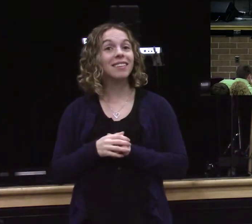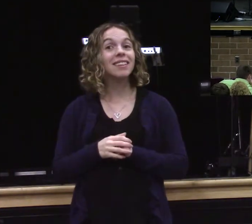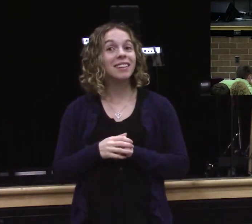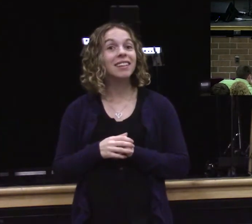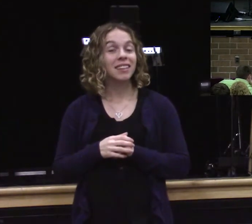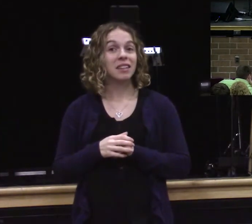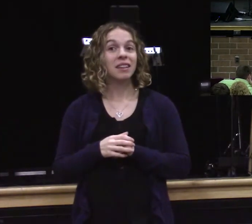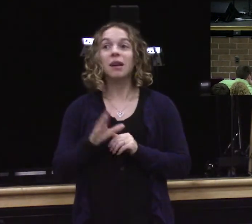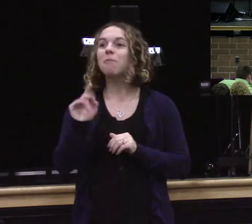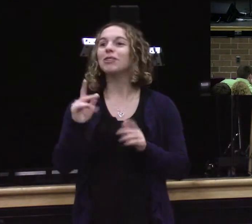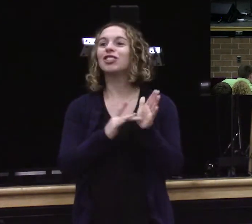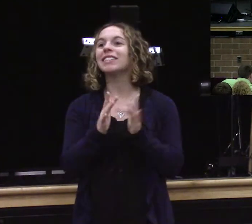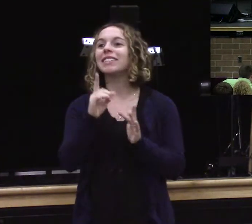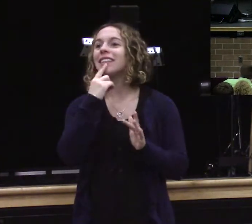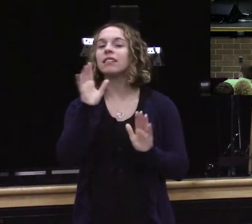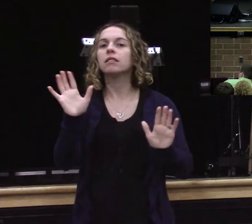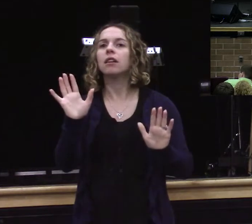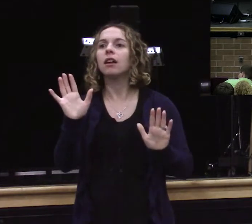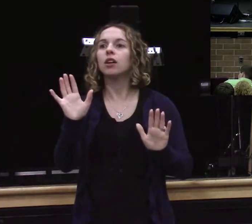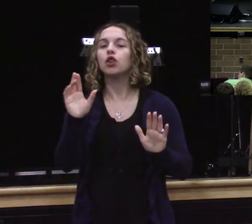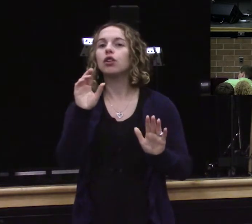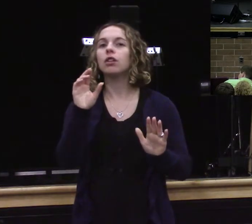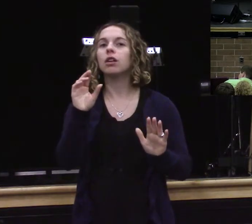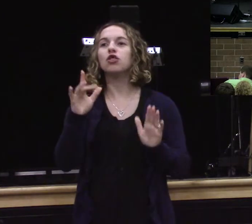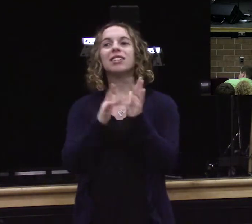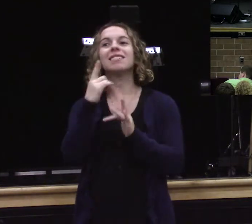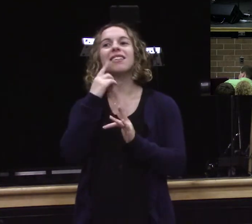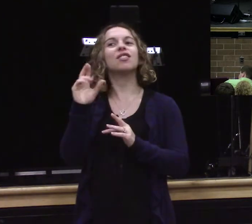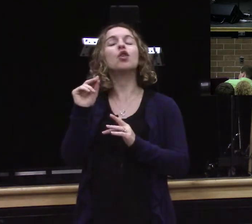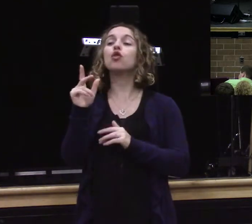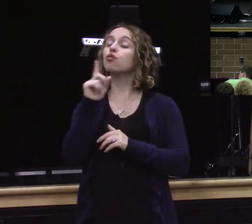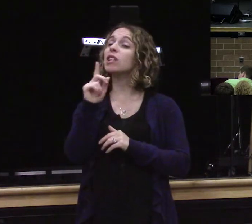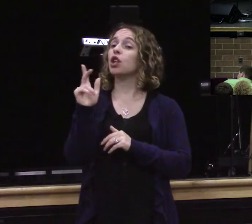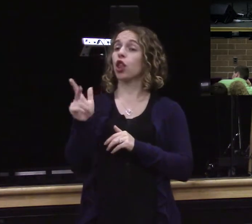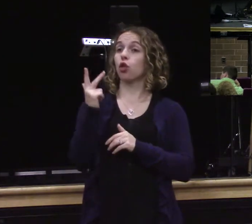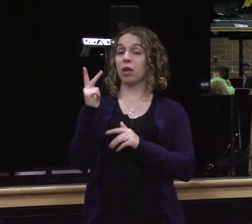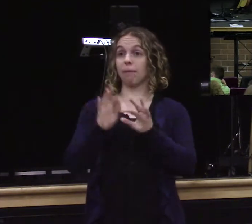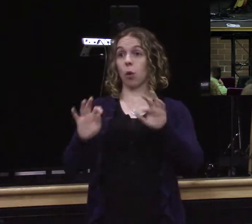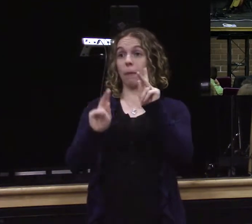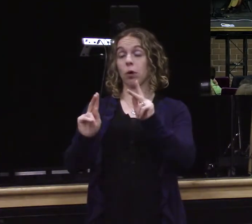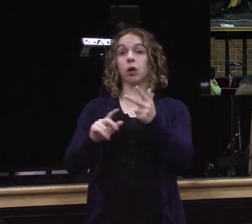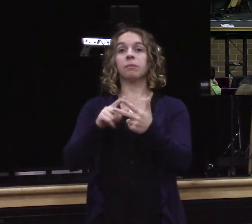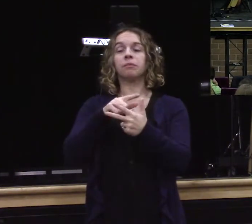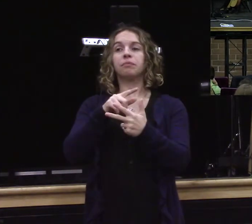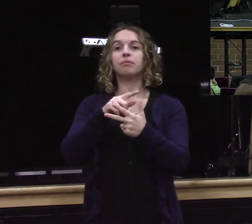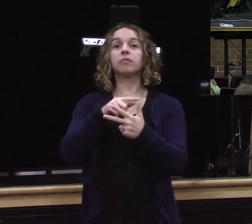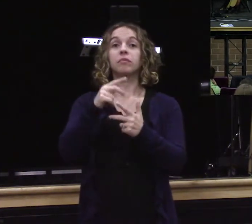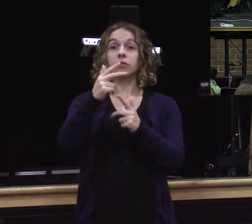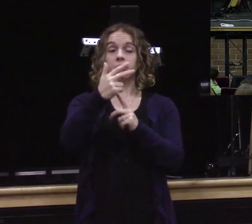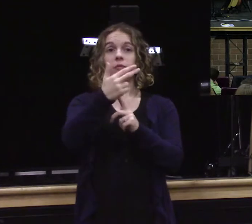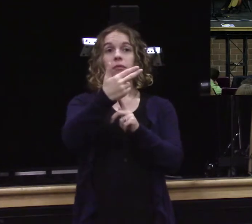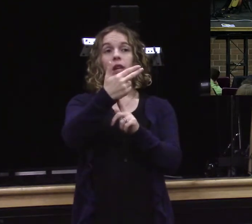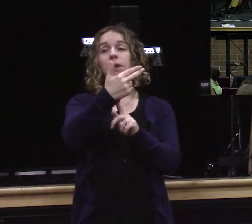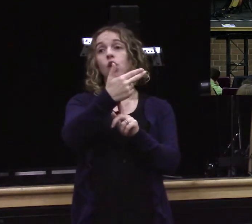but Jesus he says he says there's only really three important people in this story you know it's not even the innkeeper you was he